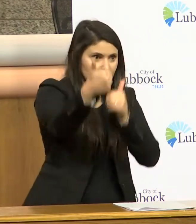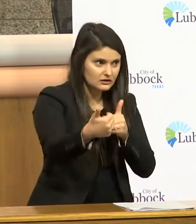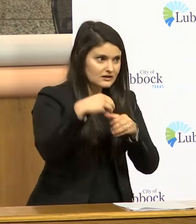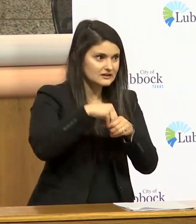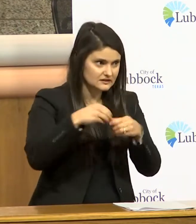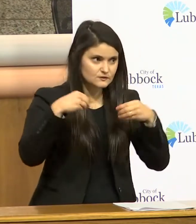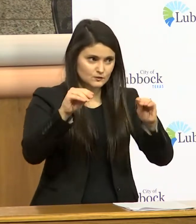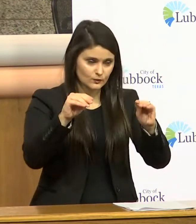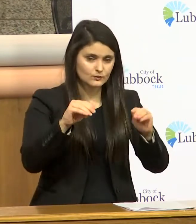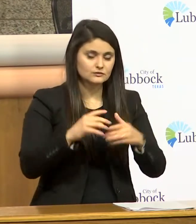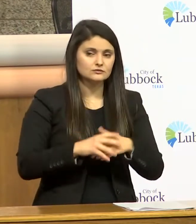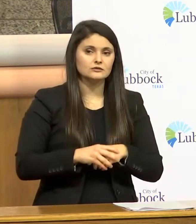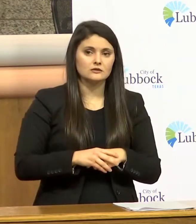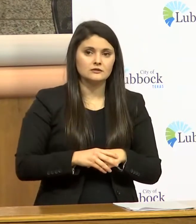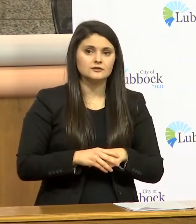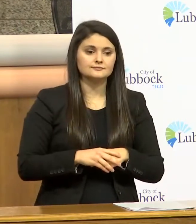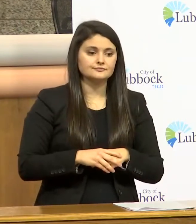stores